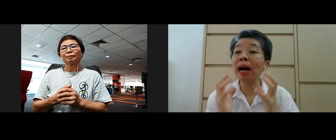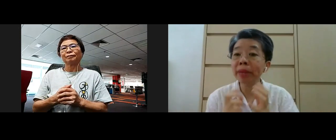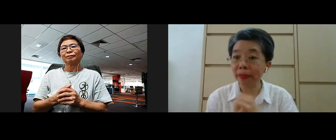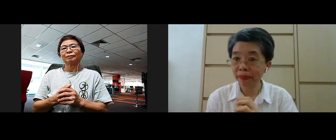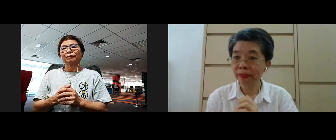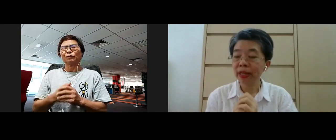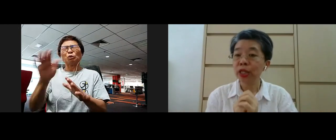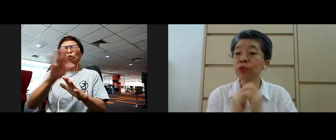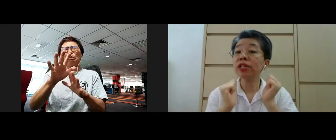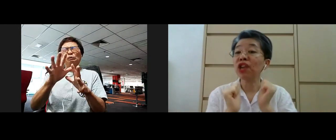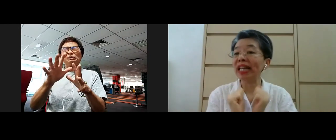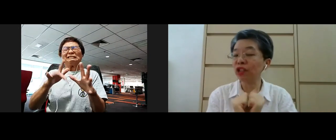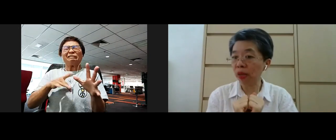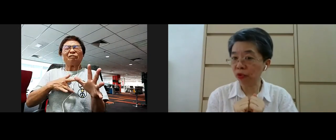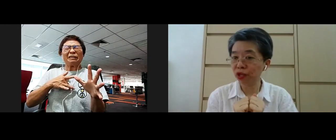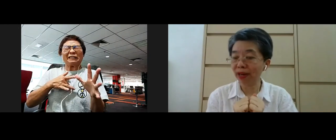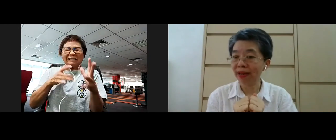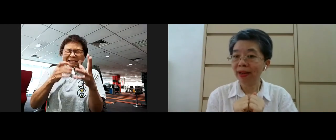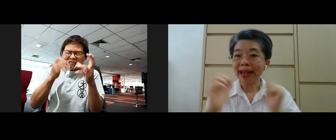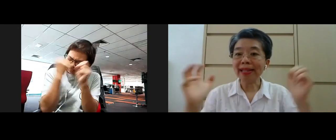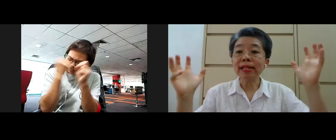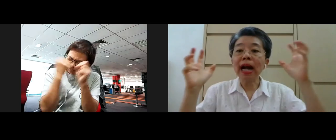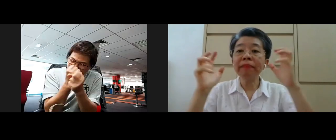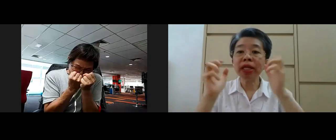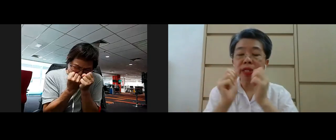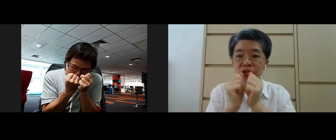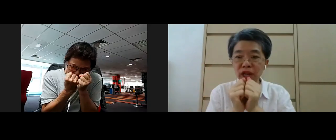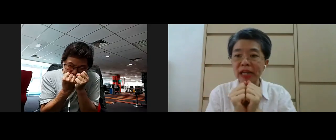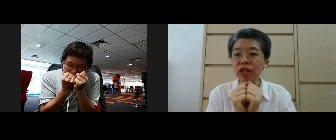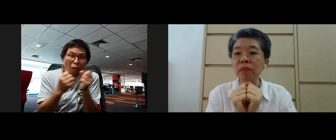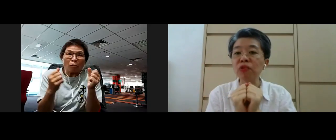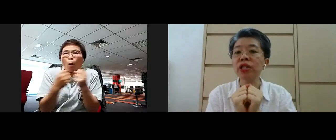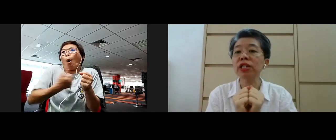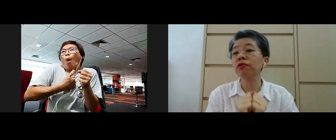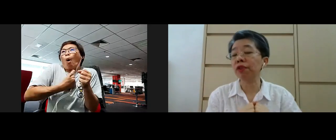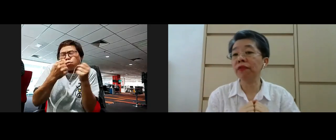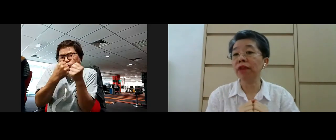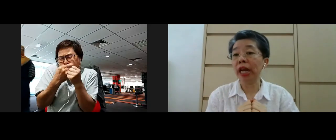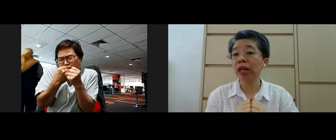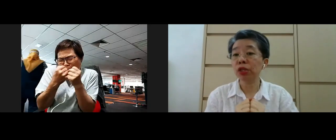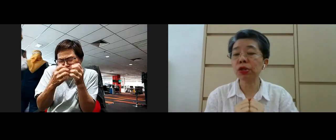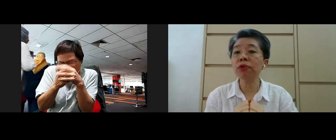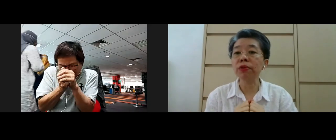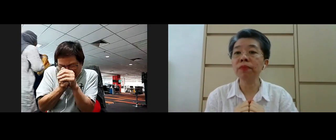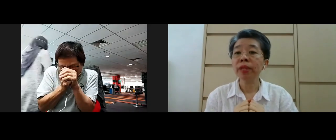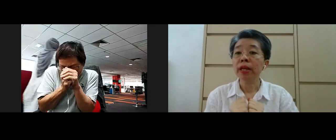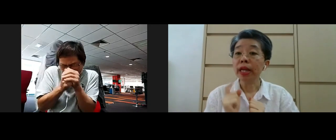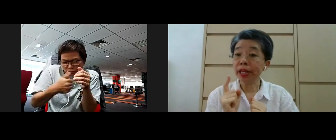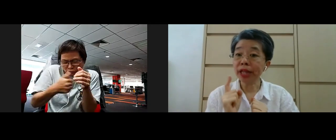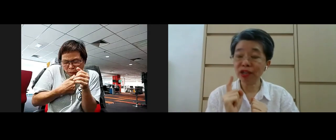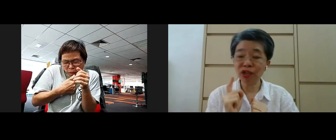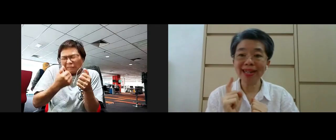succumbing to this challenging emotion and succumbing to this challenging emotion this grief and sorrow